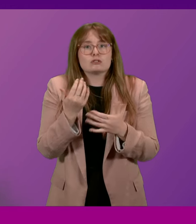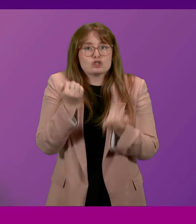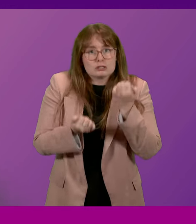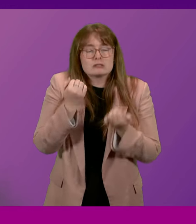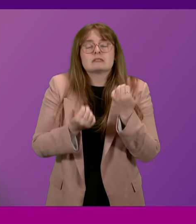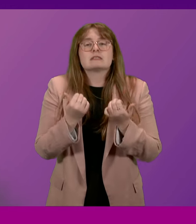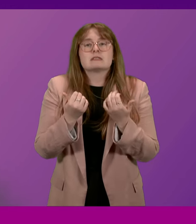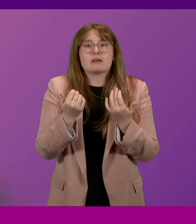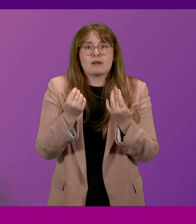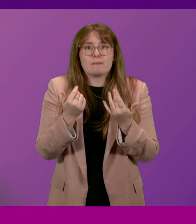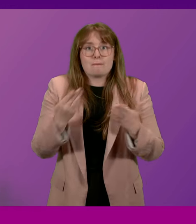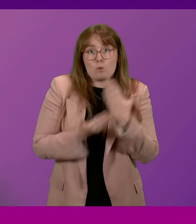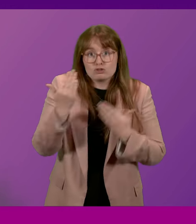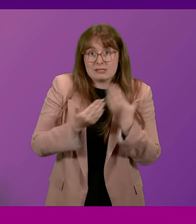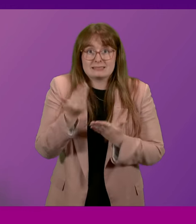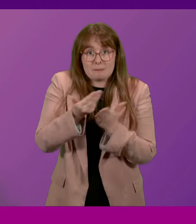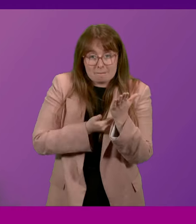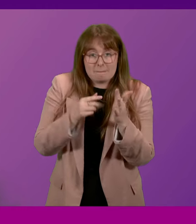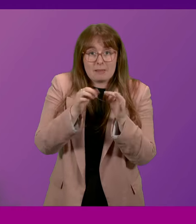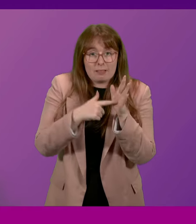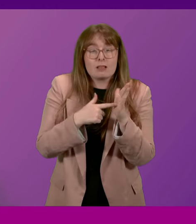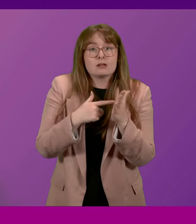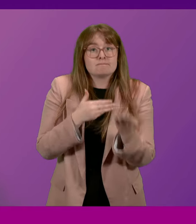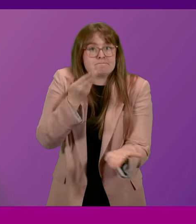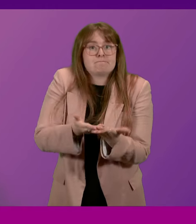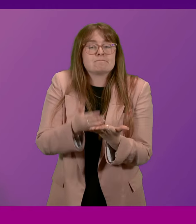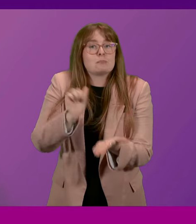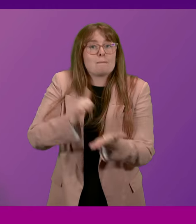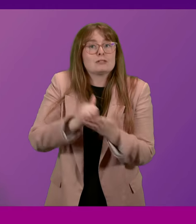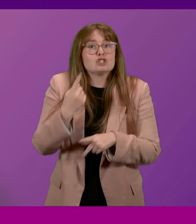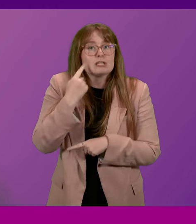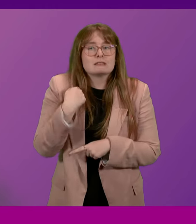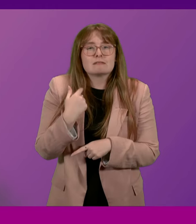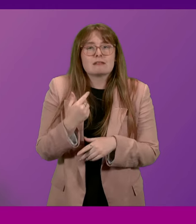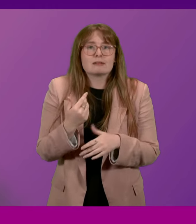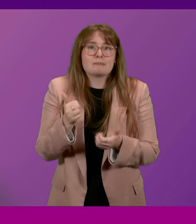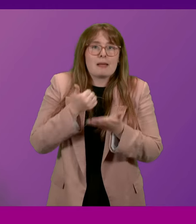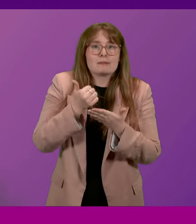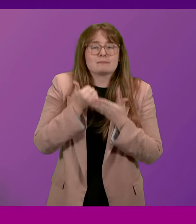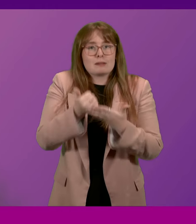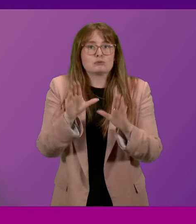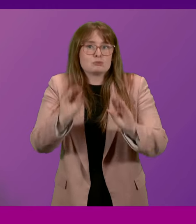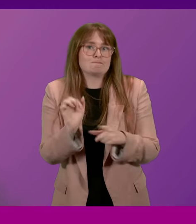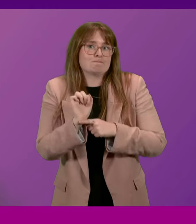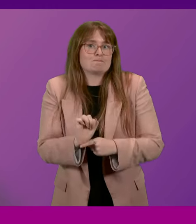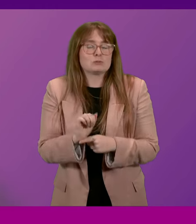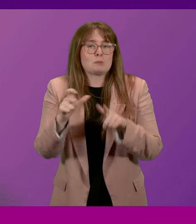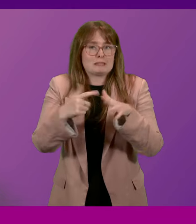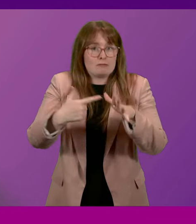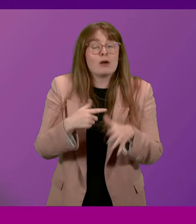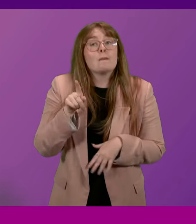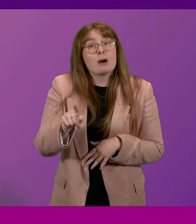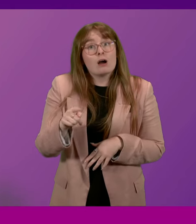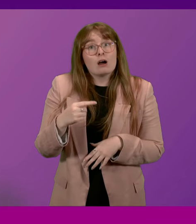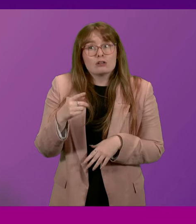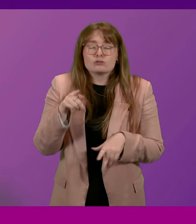Abusive Domestic Behaviour Reviews Bill published yesterday that can help prevent domestic violence. But would the First Minister agree with me that